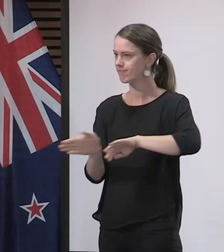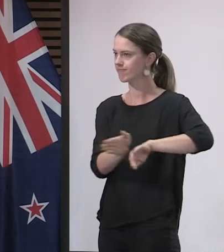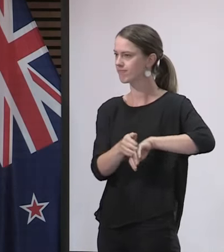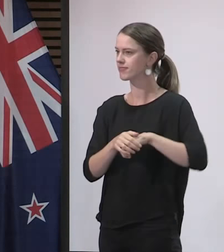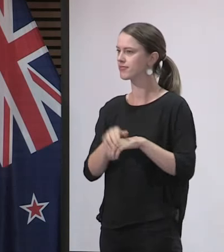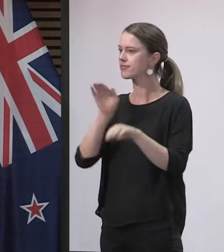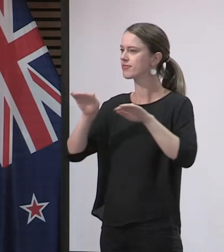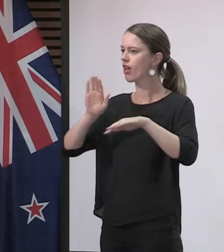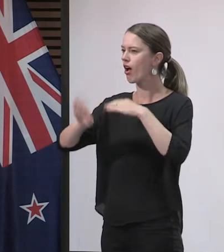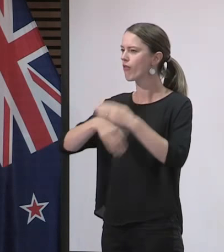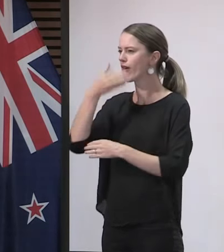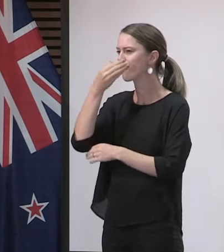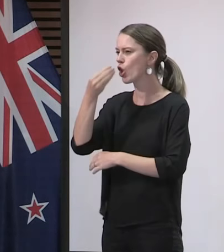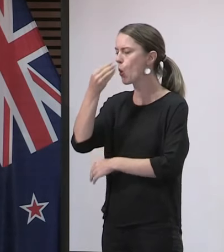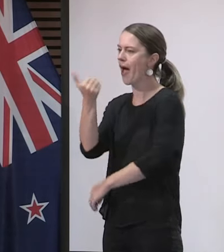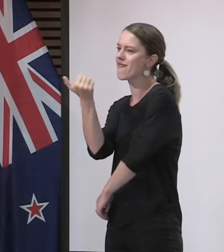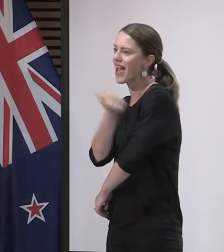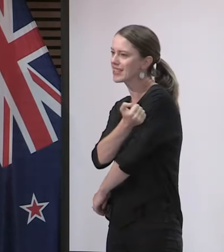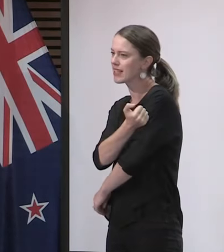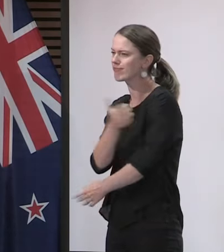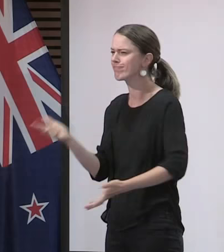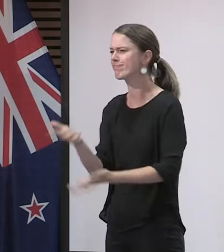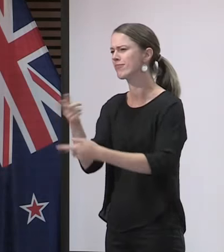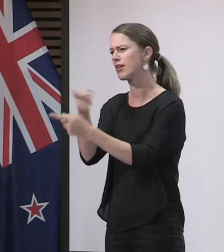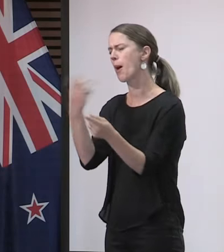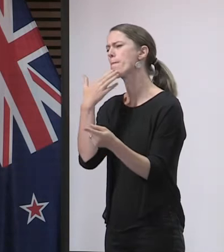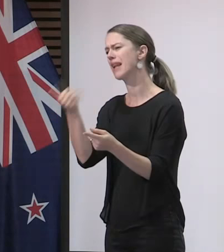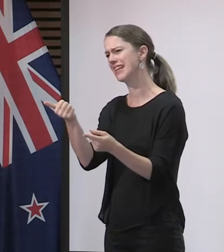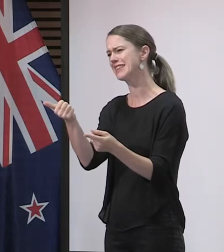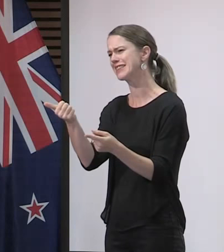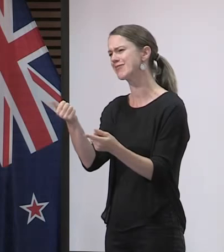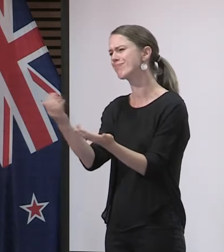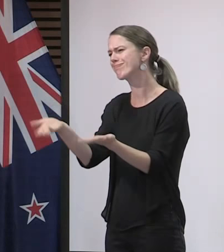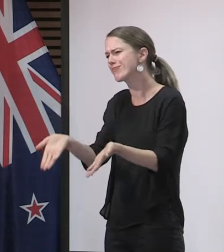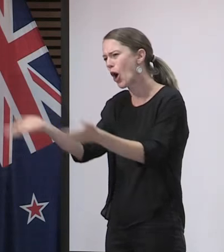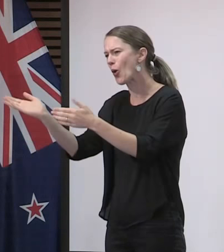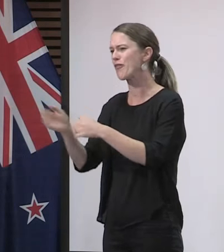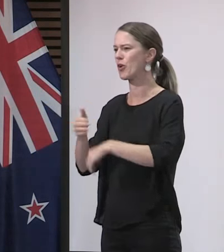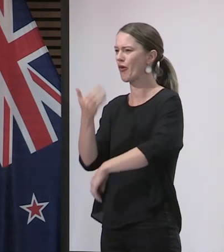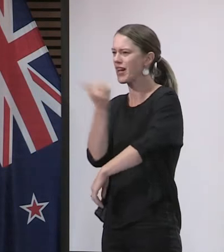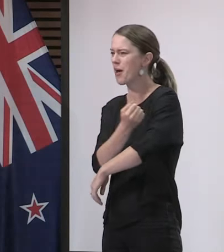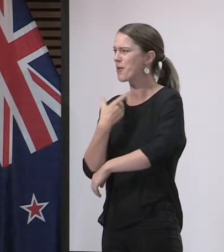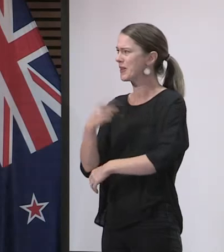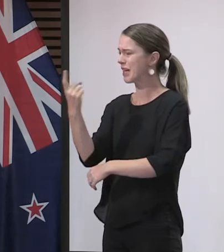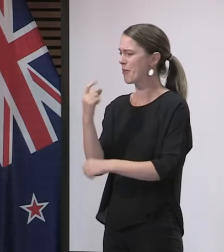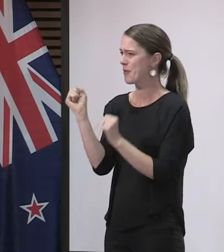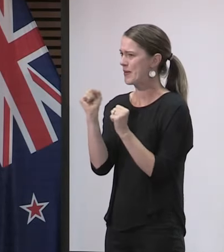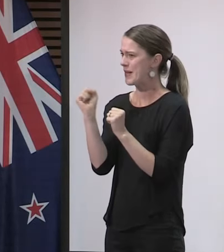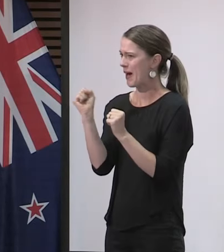flu vaccines and to encourage Kiwis to get their vaccine, especially as the weather noticeably starts to get a bit colder.